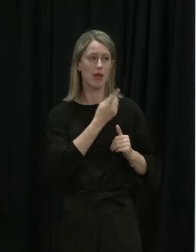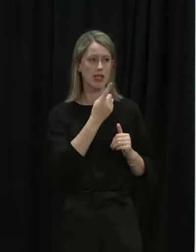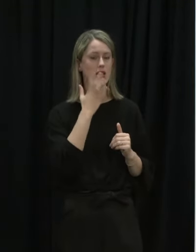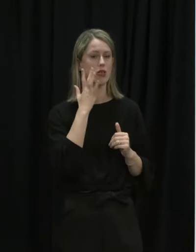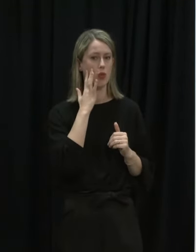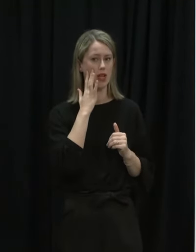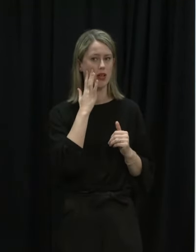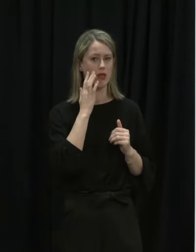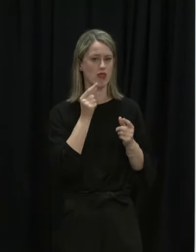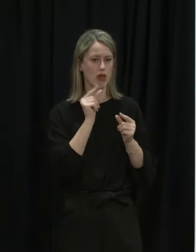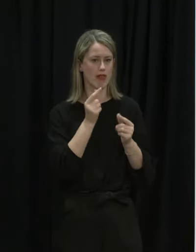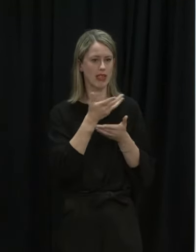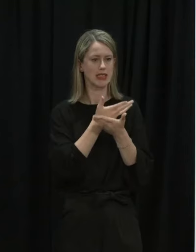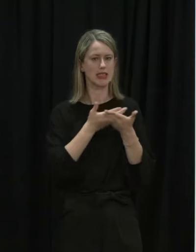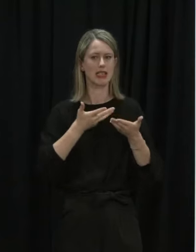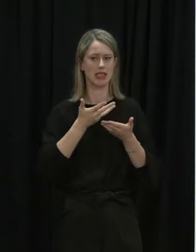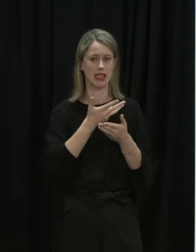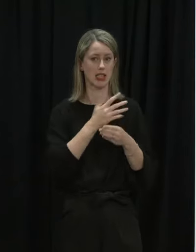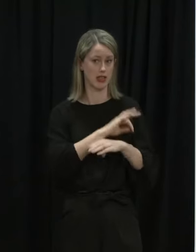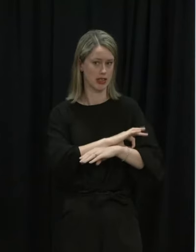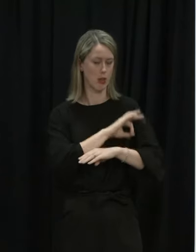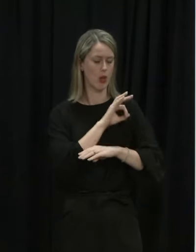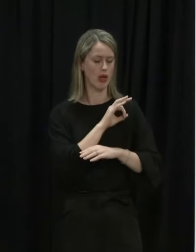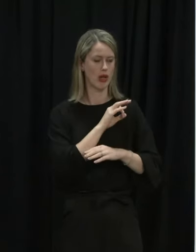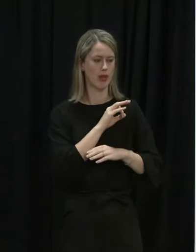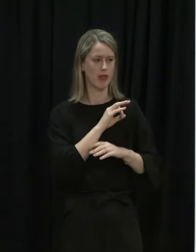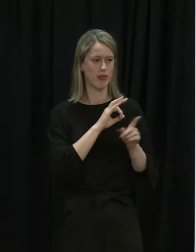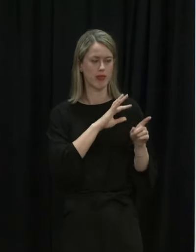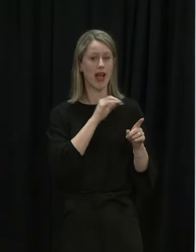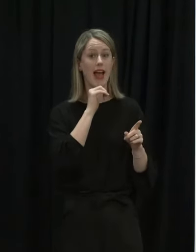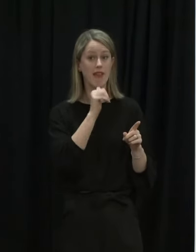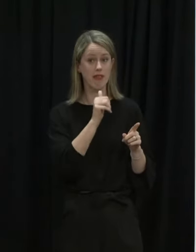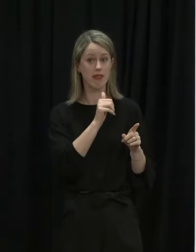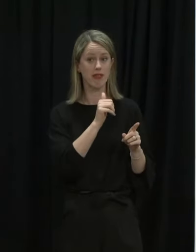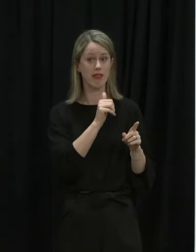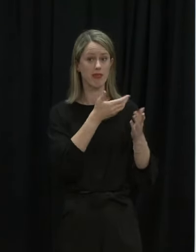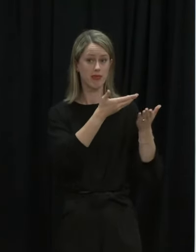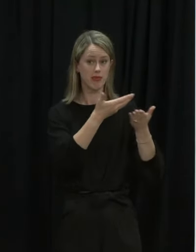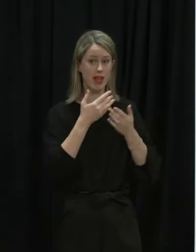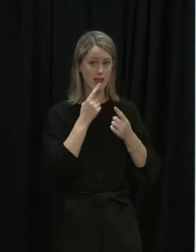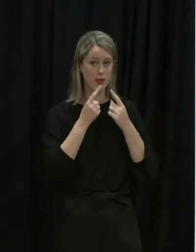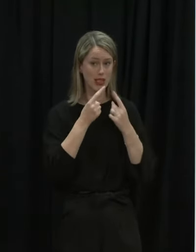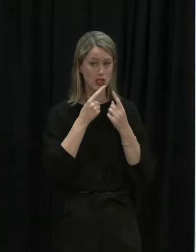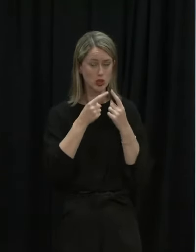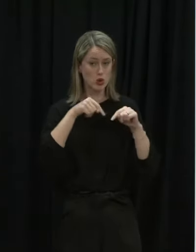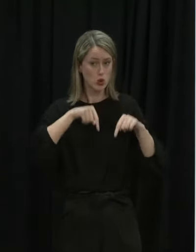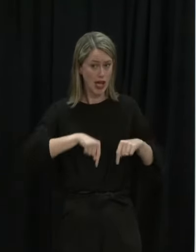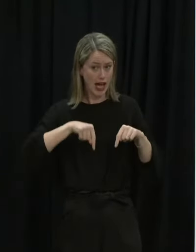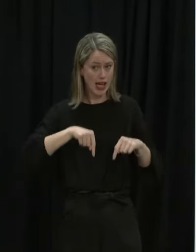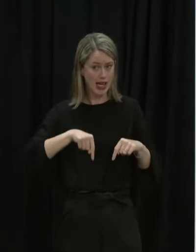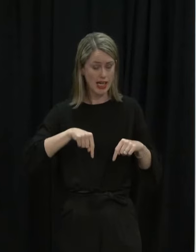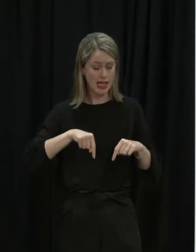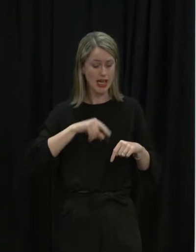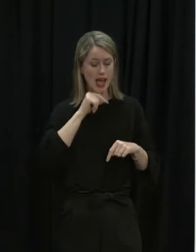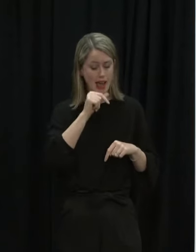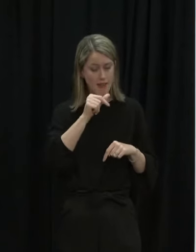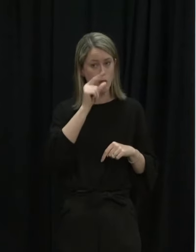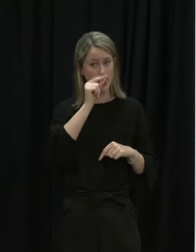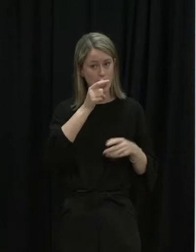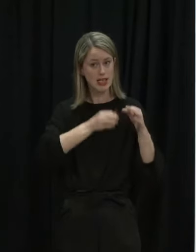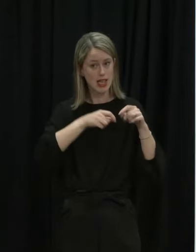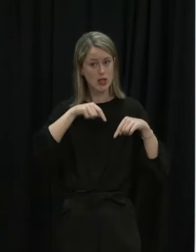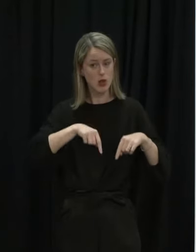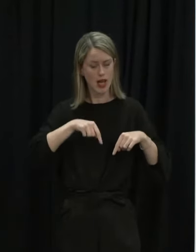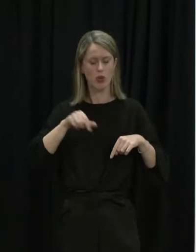when we were briefly discussing matters earlier this morning concluded that if the Director-General provided his advice to us today and we can make a decision